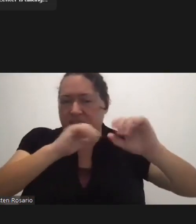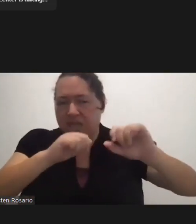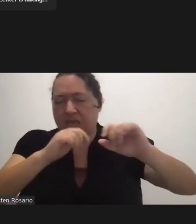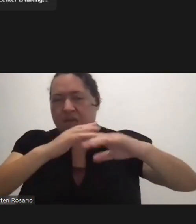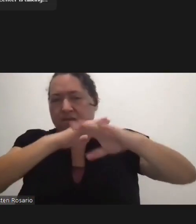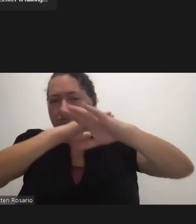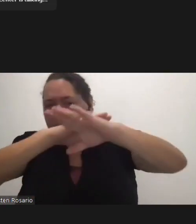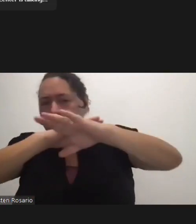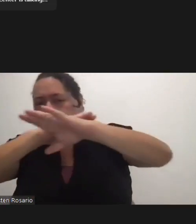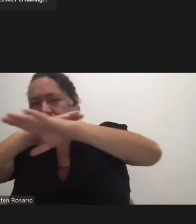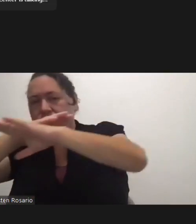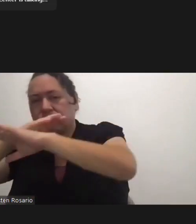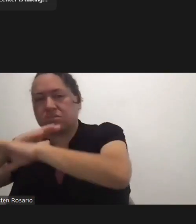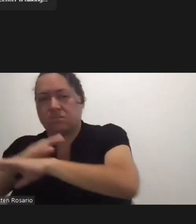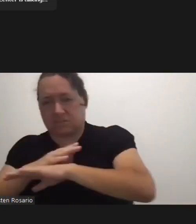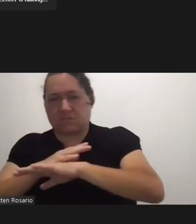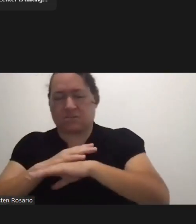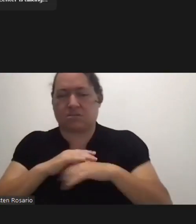Okay Thank You